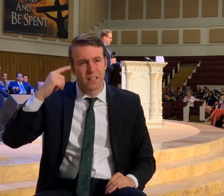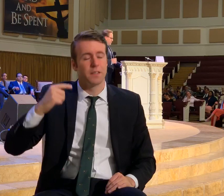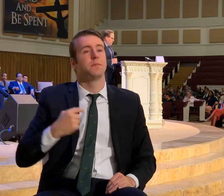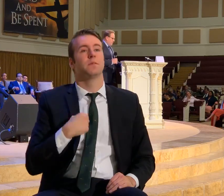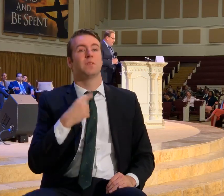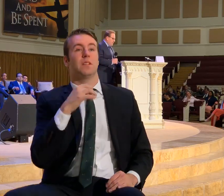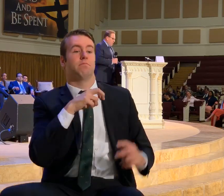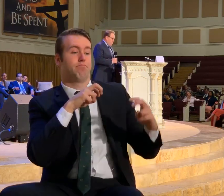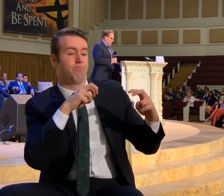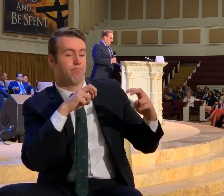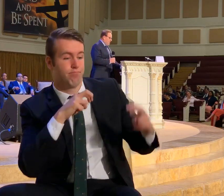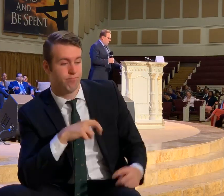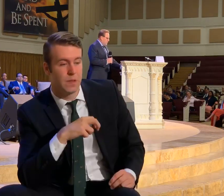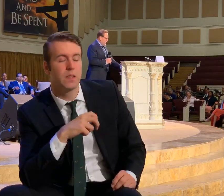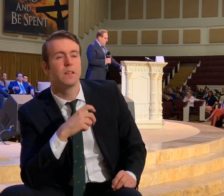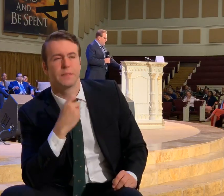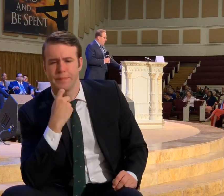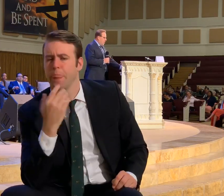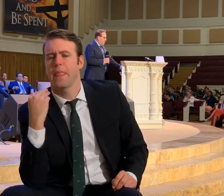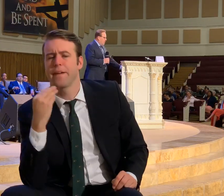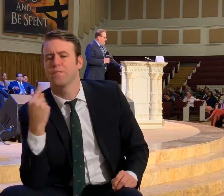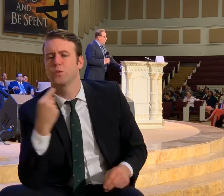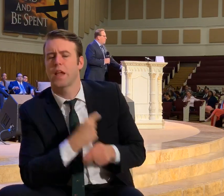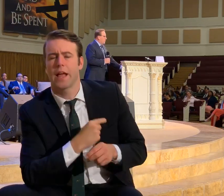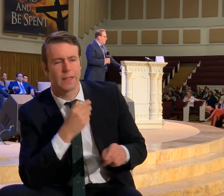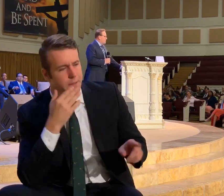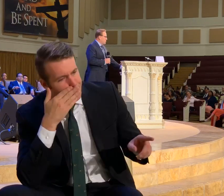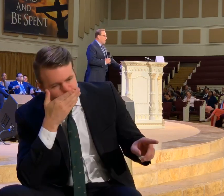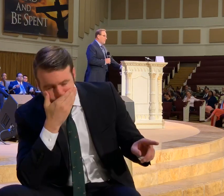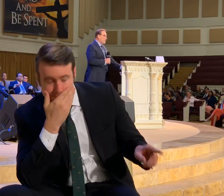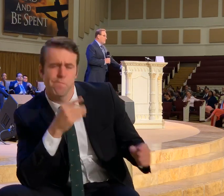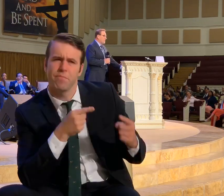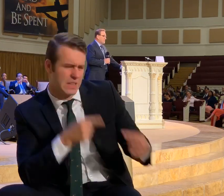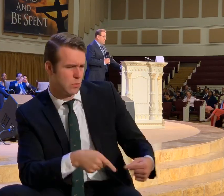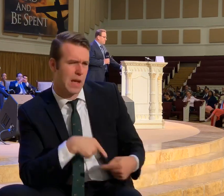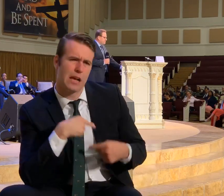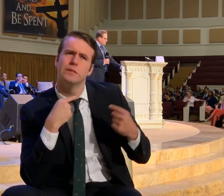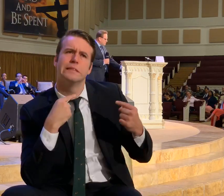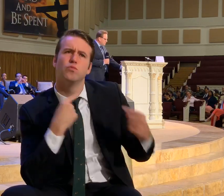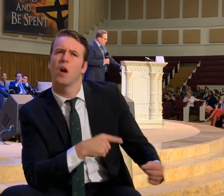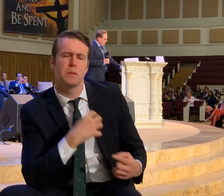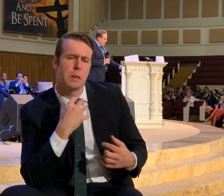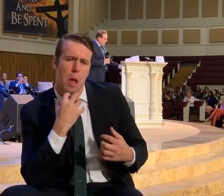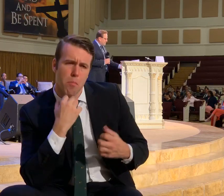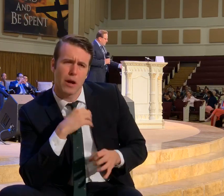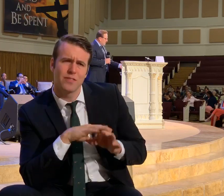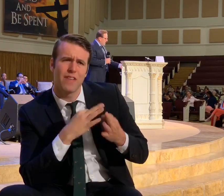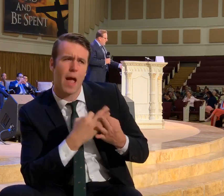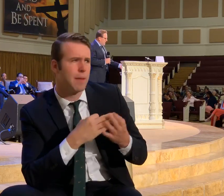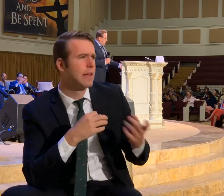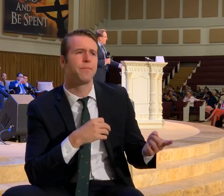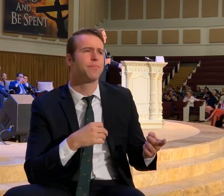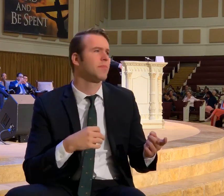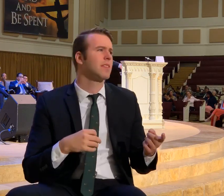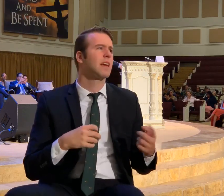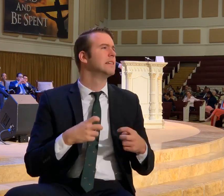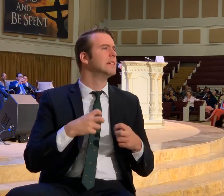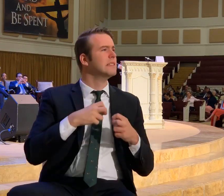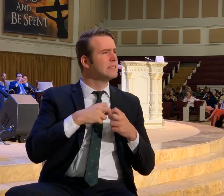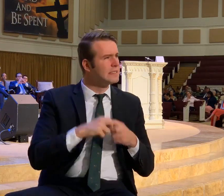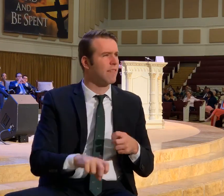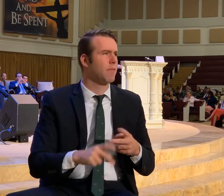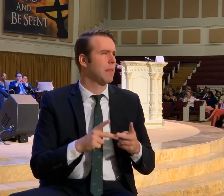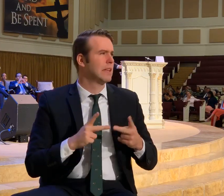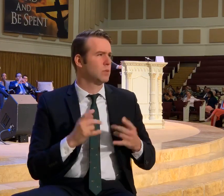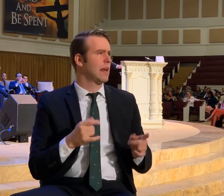man in this church. Over the last few days. That are. They're going through a struggle. They're in a season. They're in a tough place